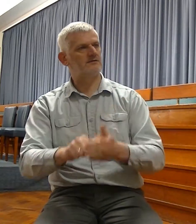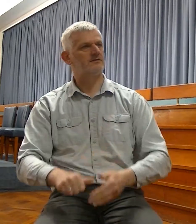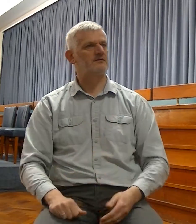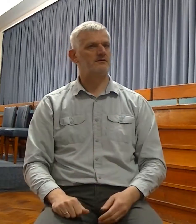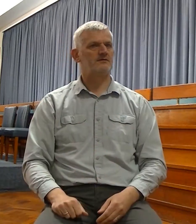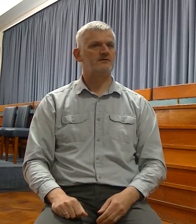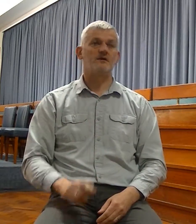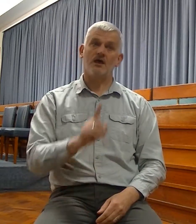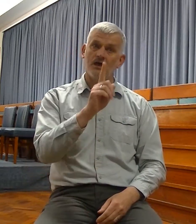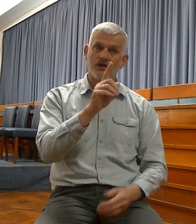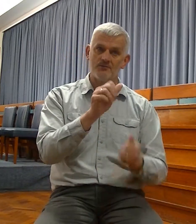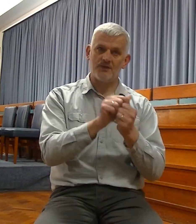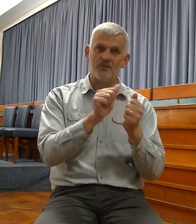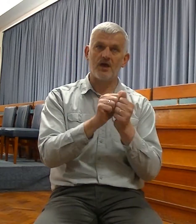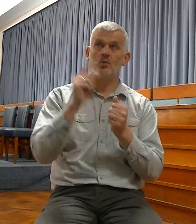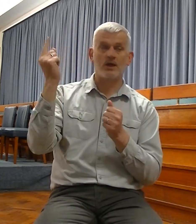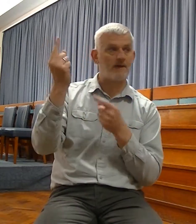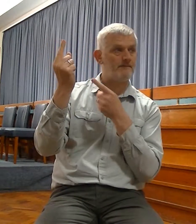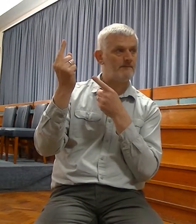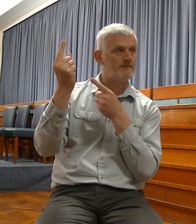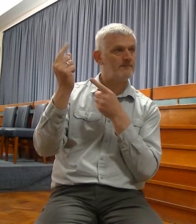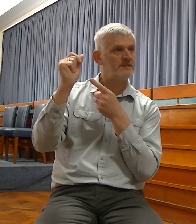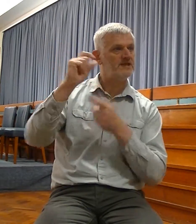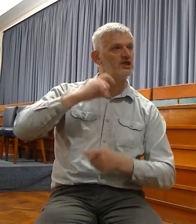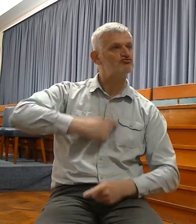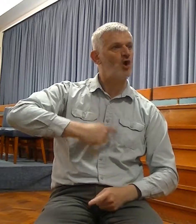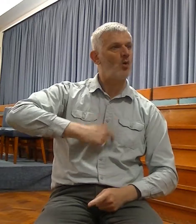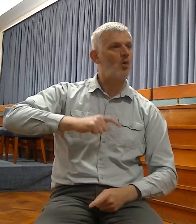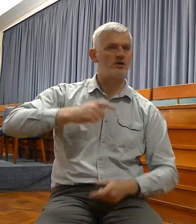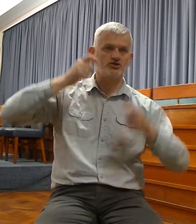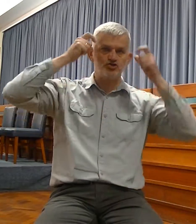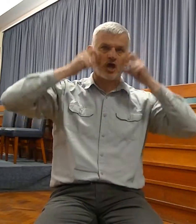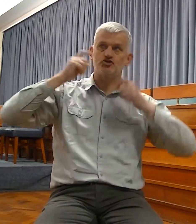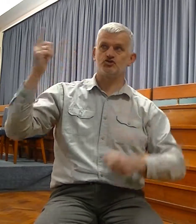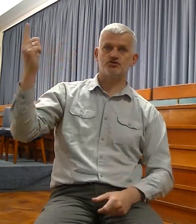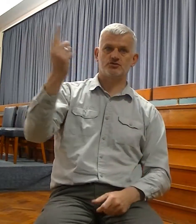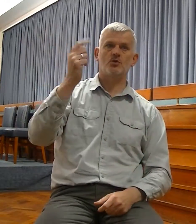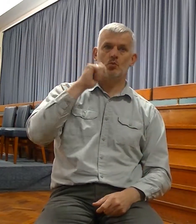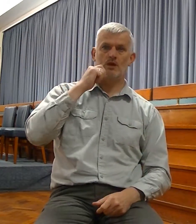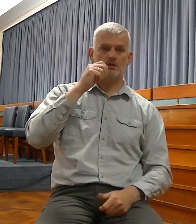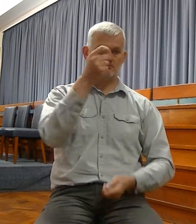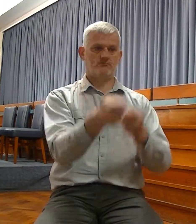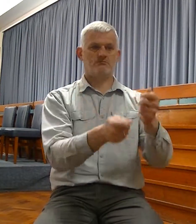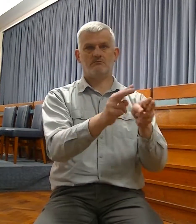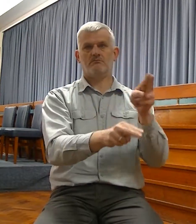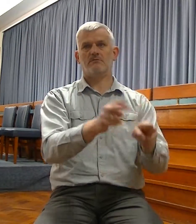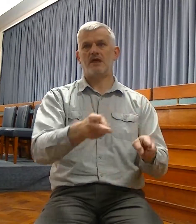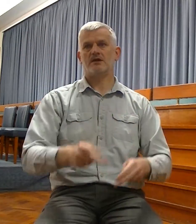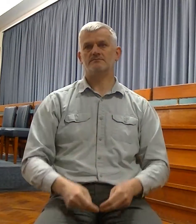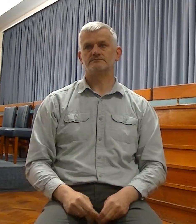the judge, and execute both judgment and justice in that sense also. Verse 6, in his